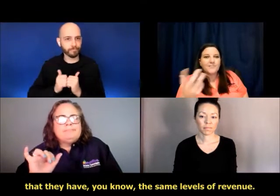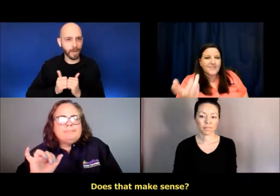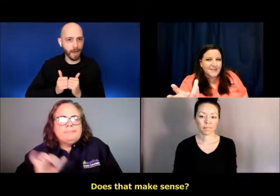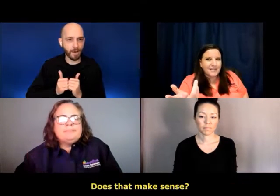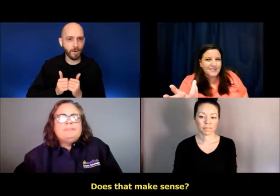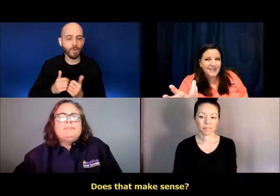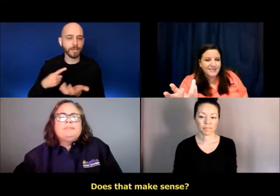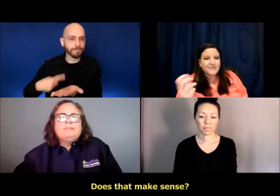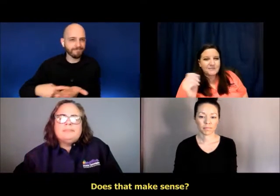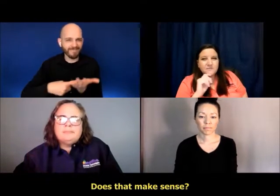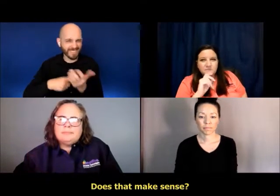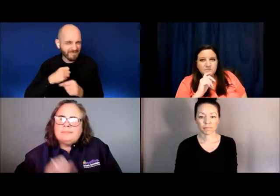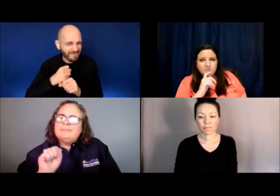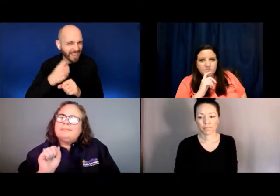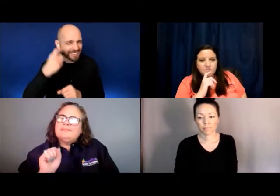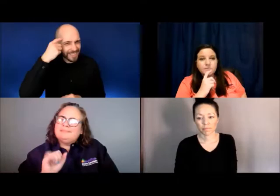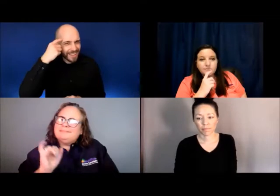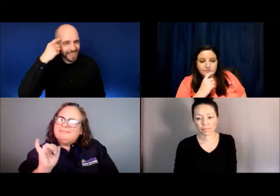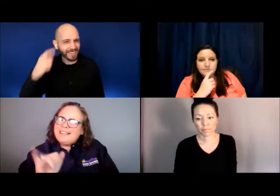Um, does that make sense?